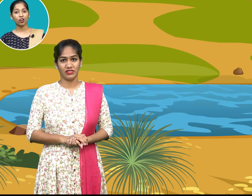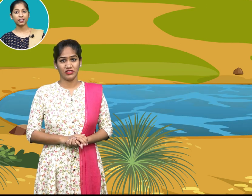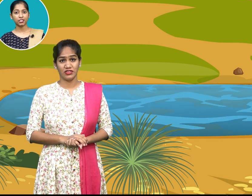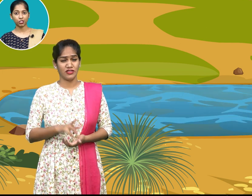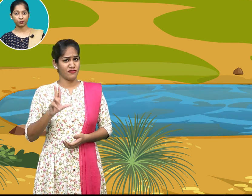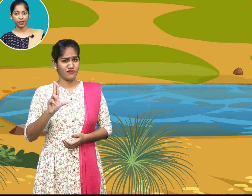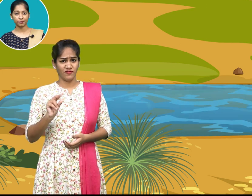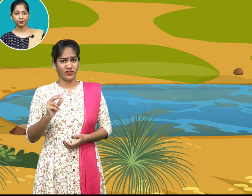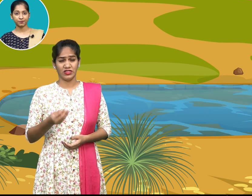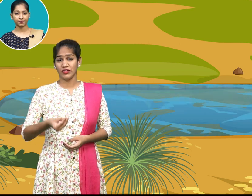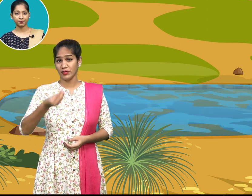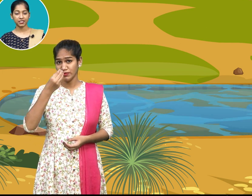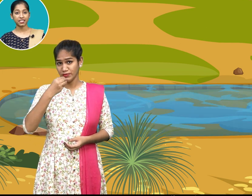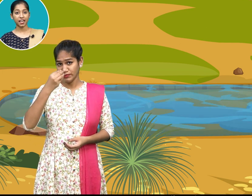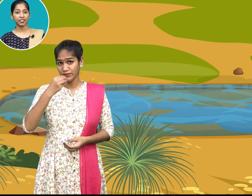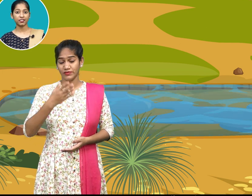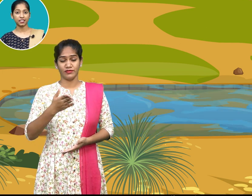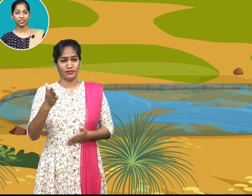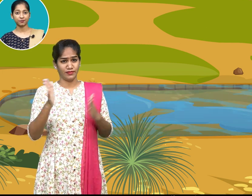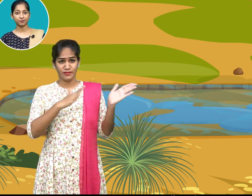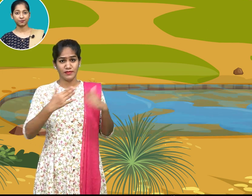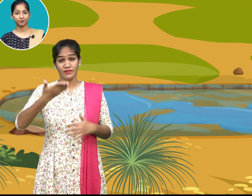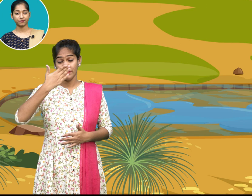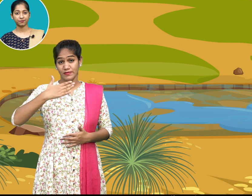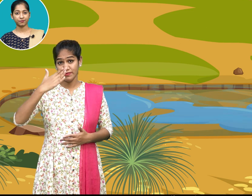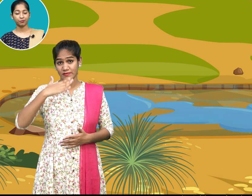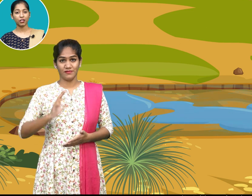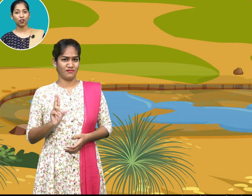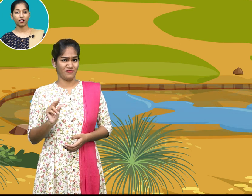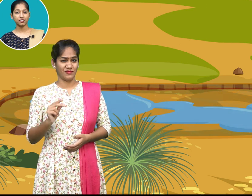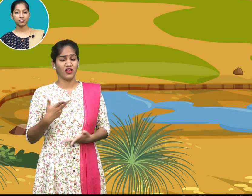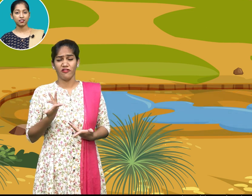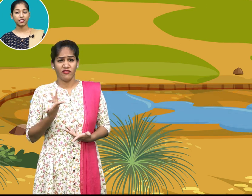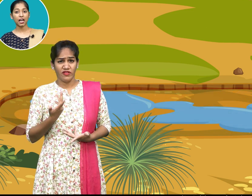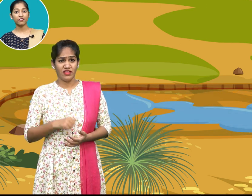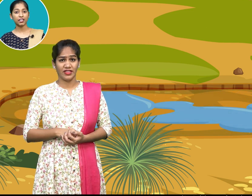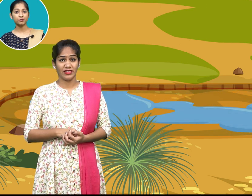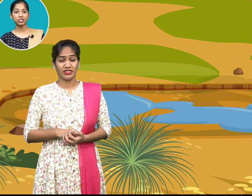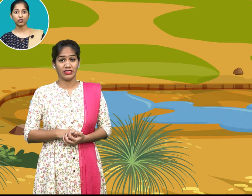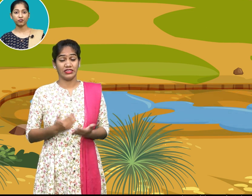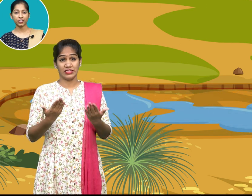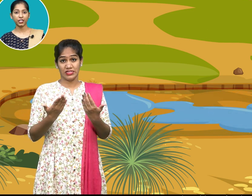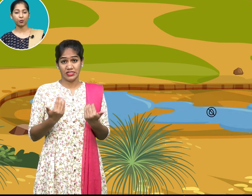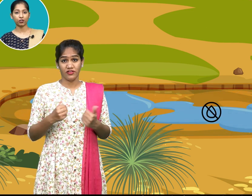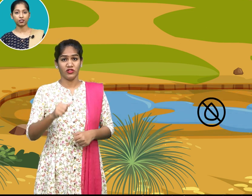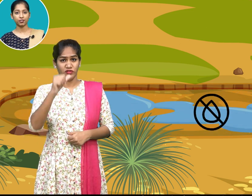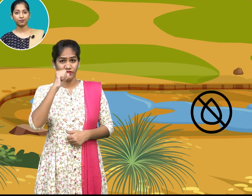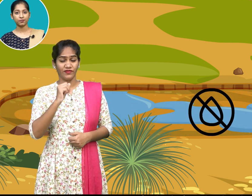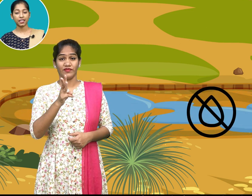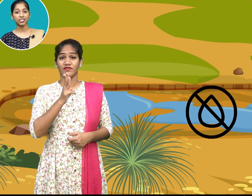consume them directly because the availability of drinking water is